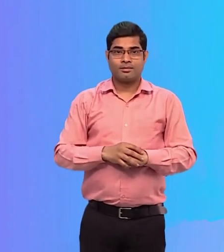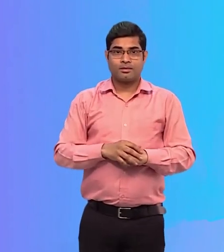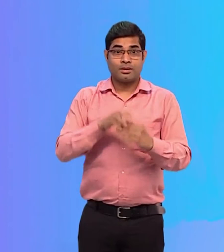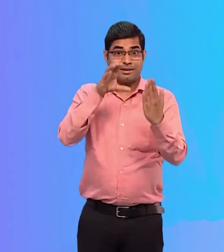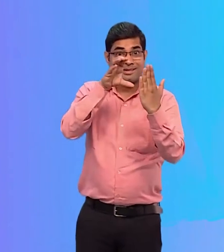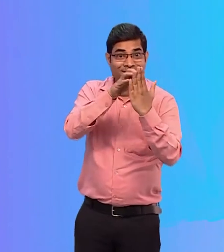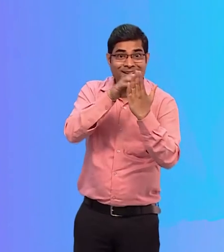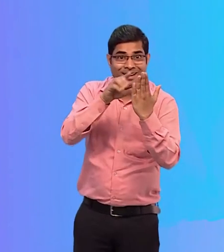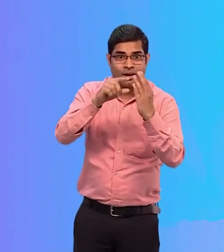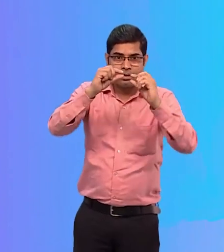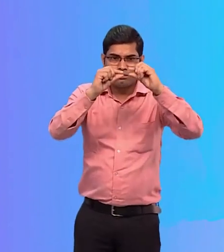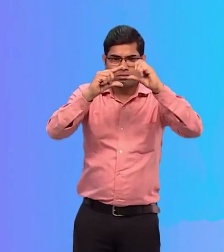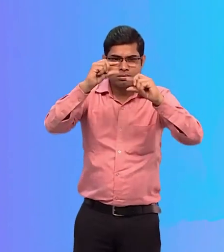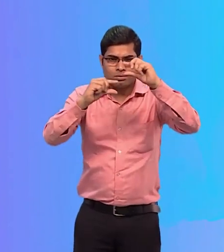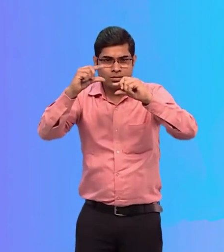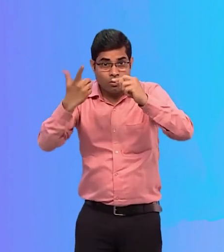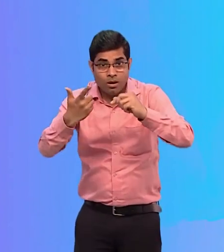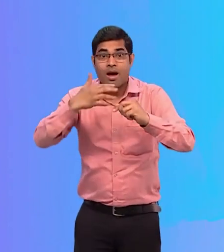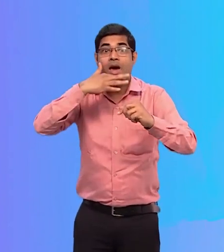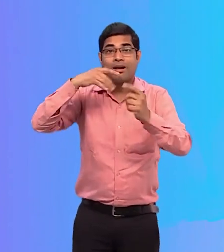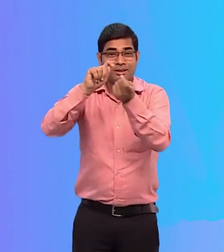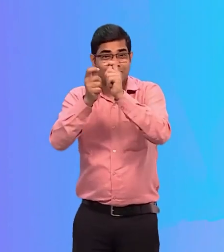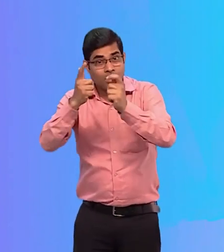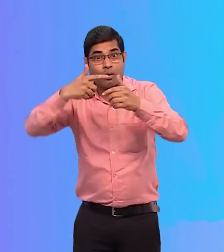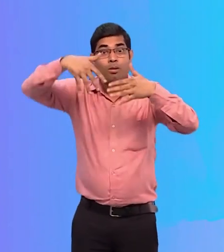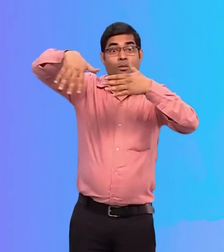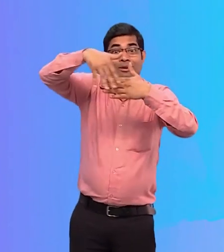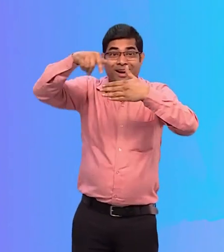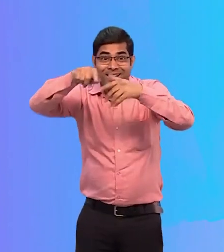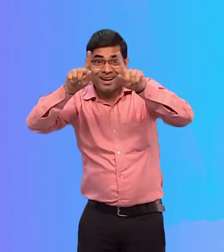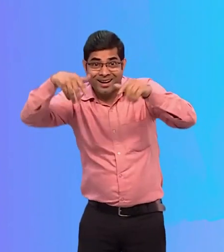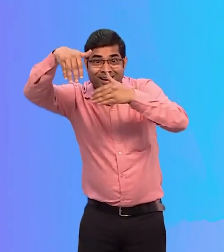Such as, to change the size of the text or the color of the background.